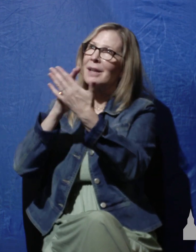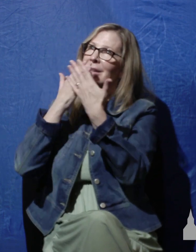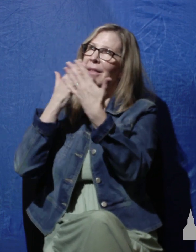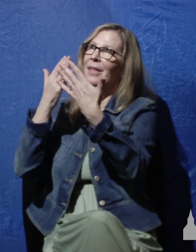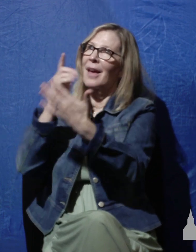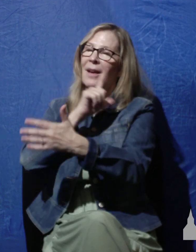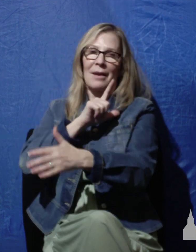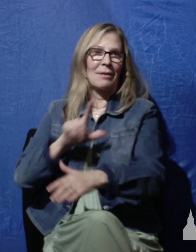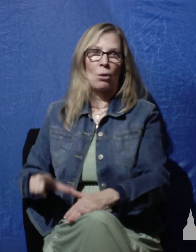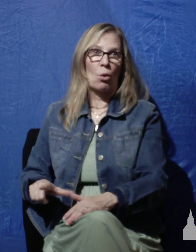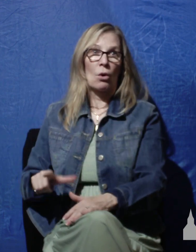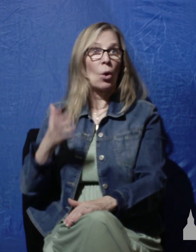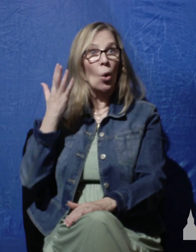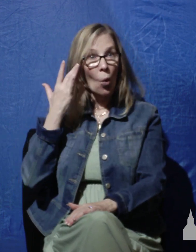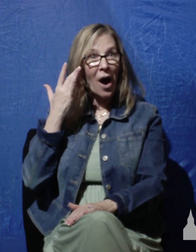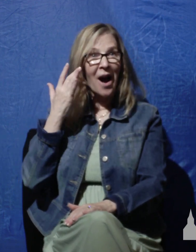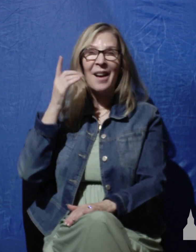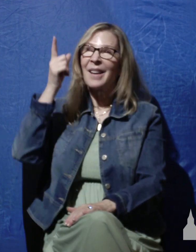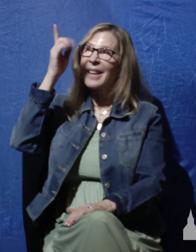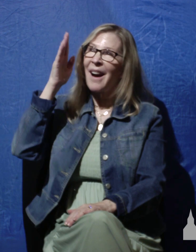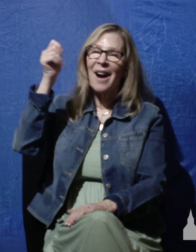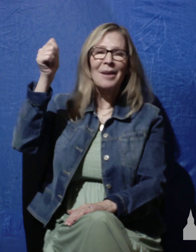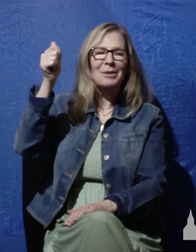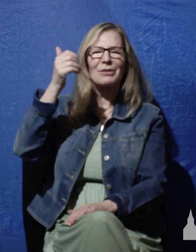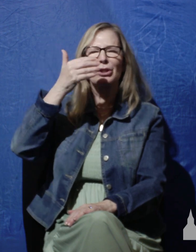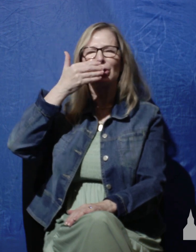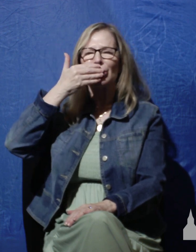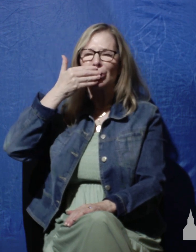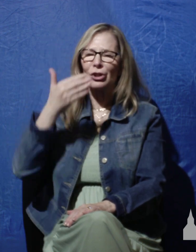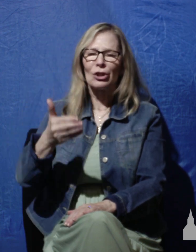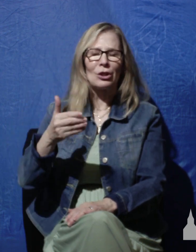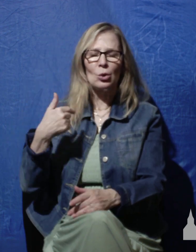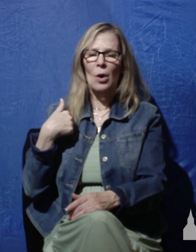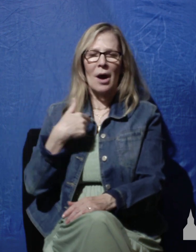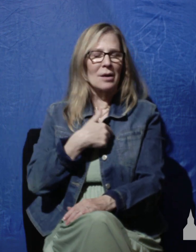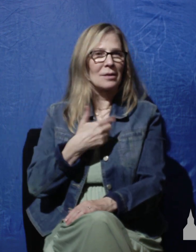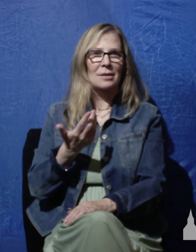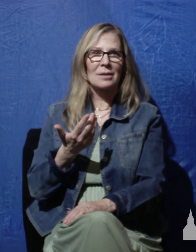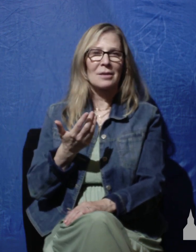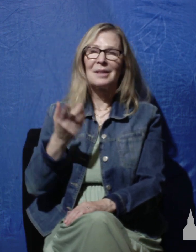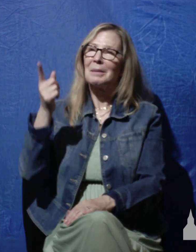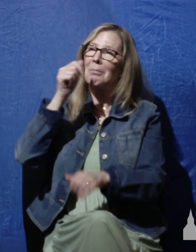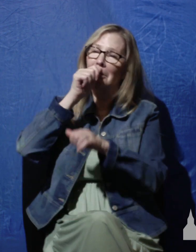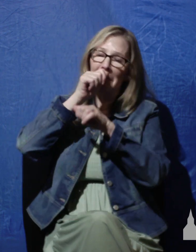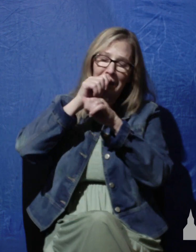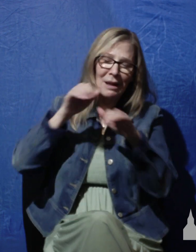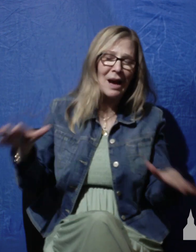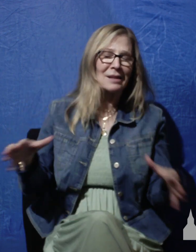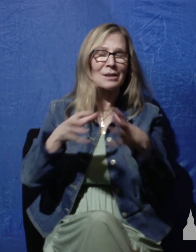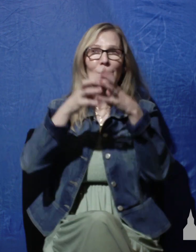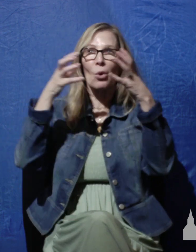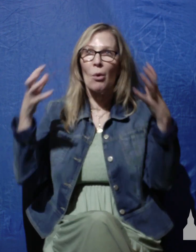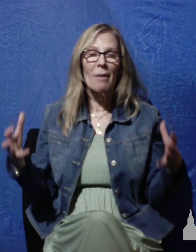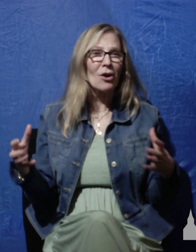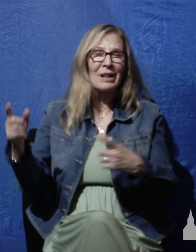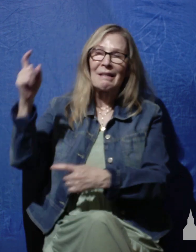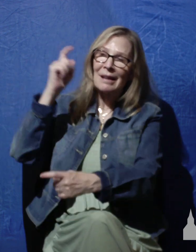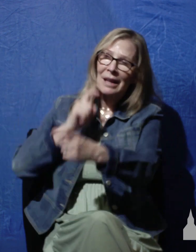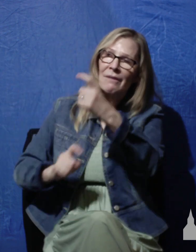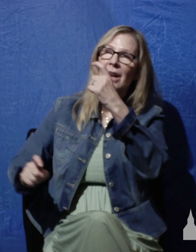because God has been so good to us. He's blessed us so greatly. He's given us benefit after